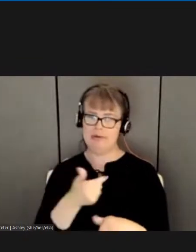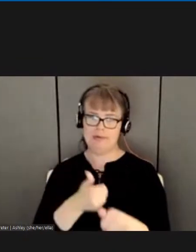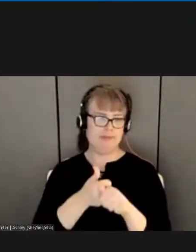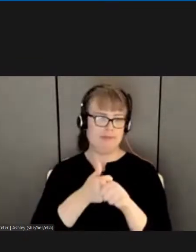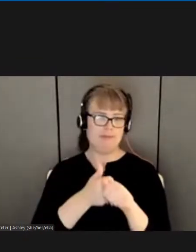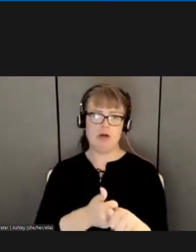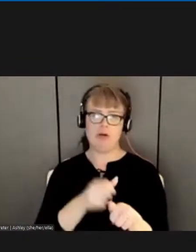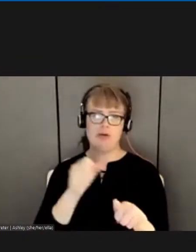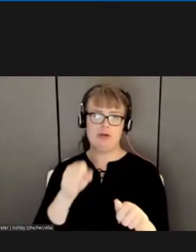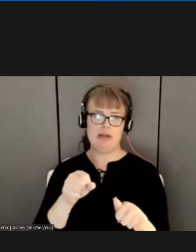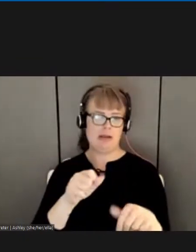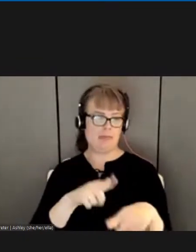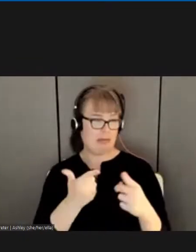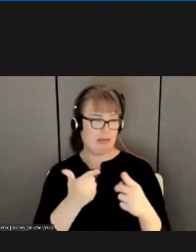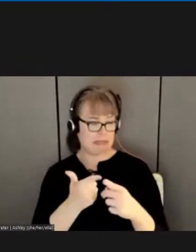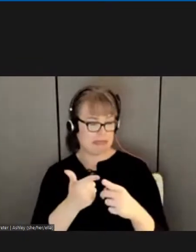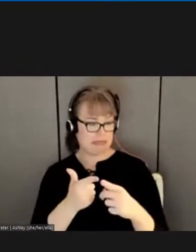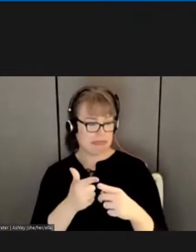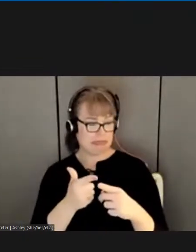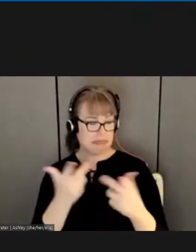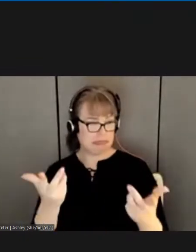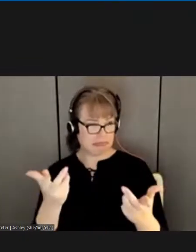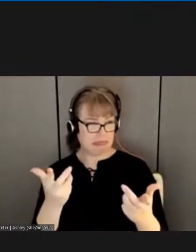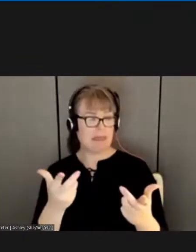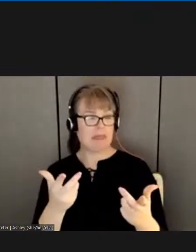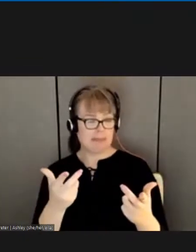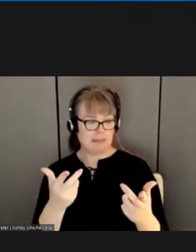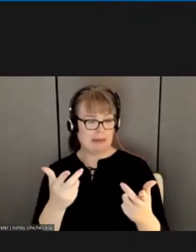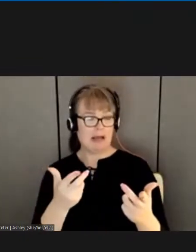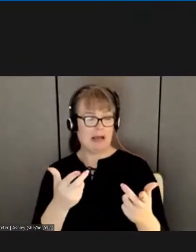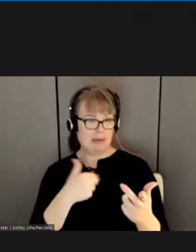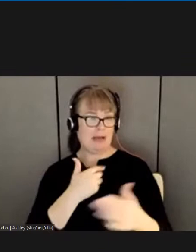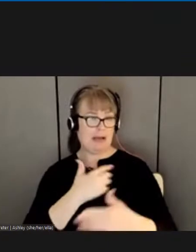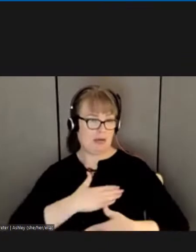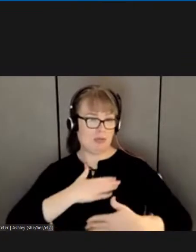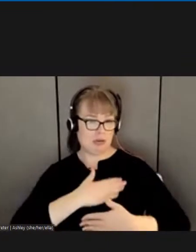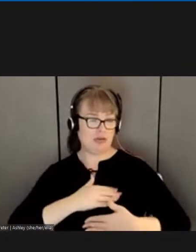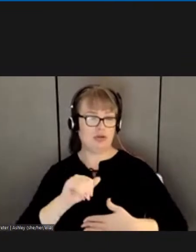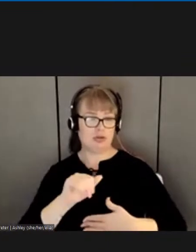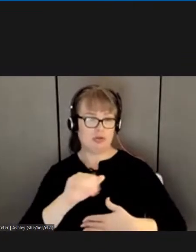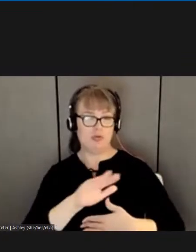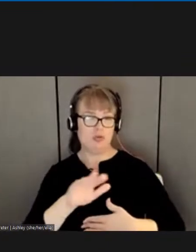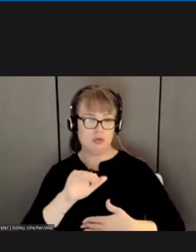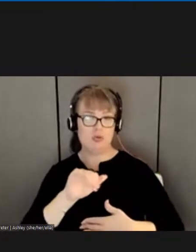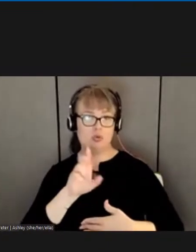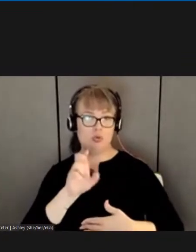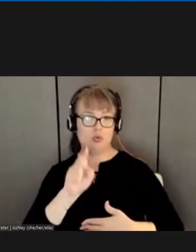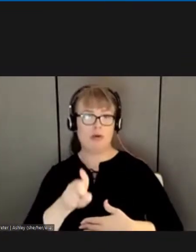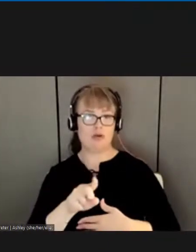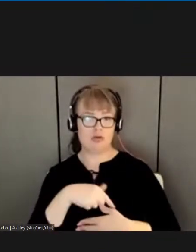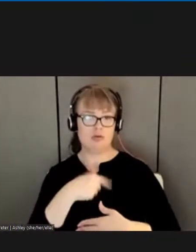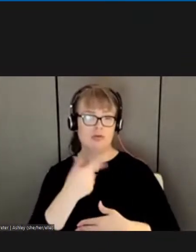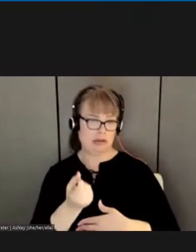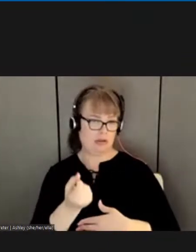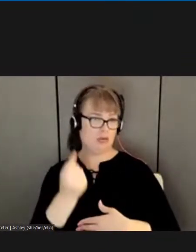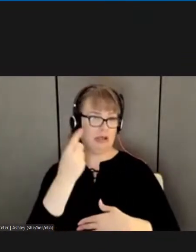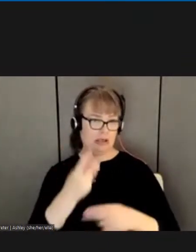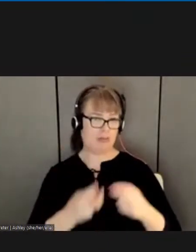action that we're looking at. So I appreciate the question. I understand the problem. I agree with you. There's a problem there.